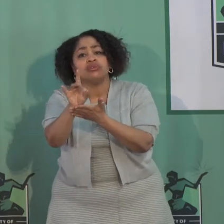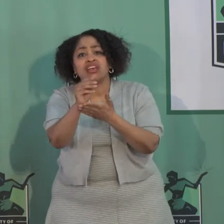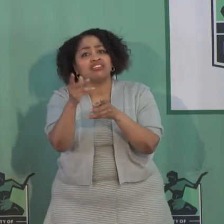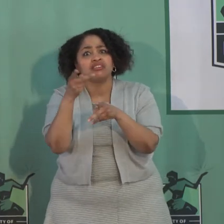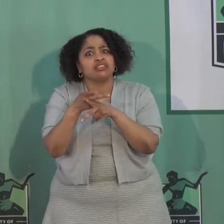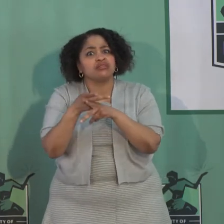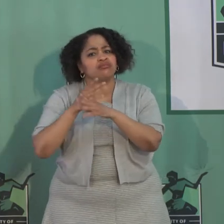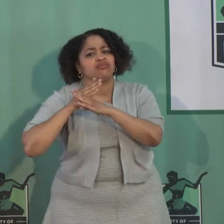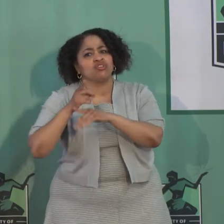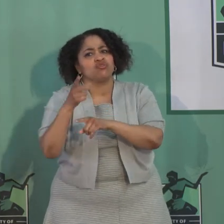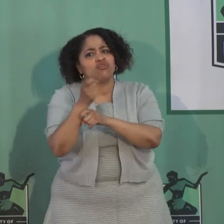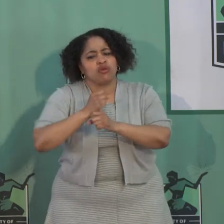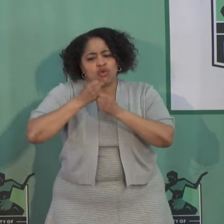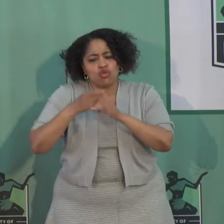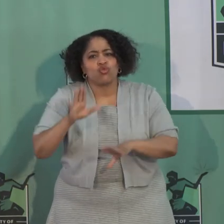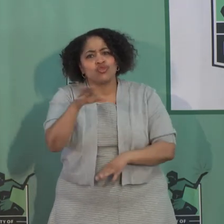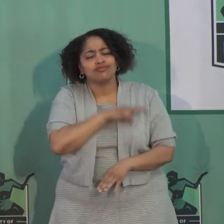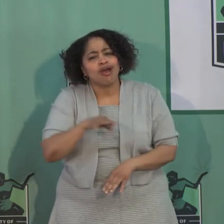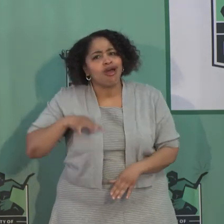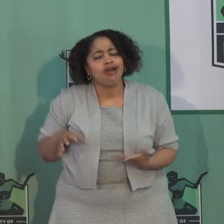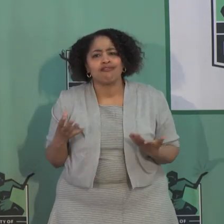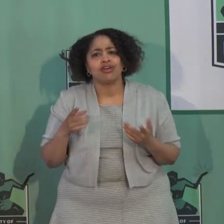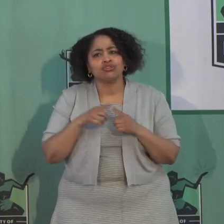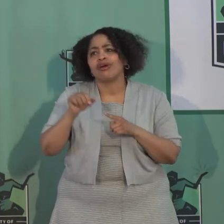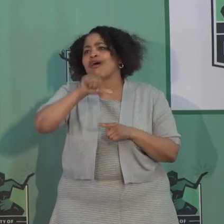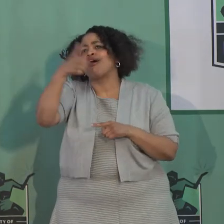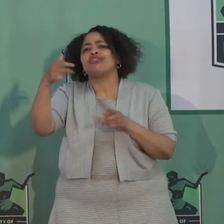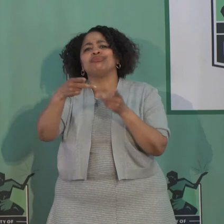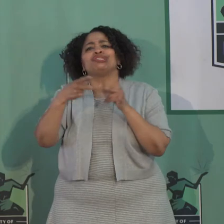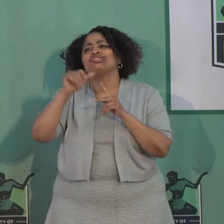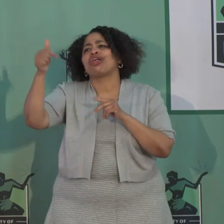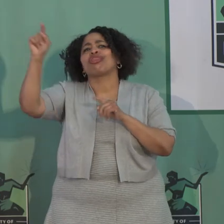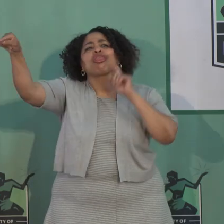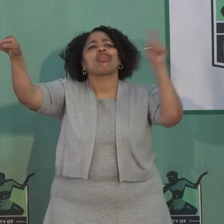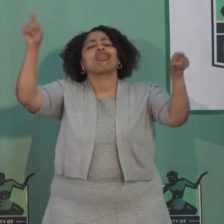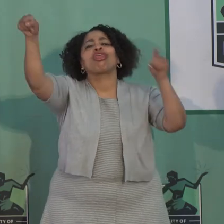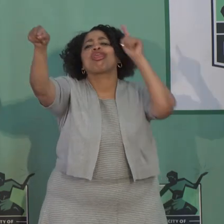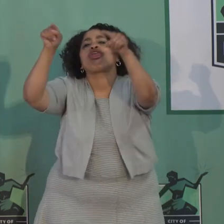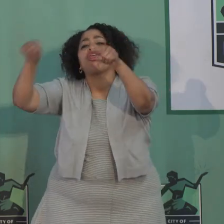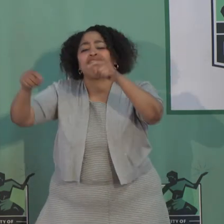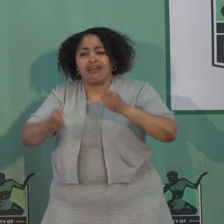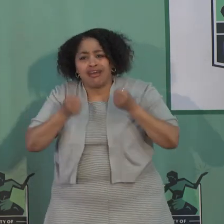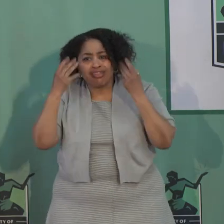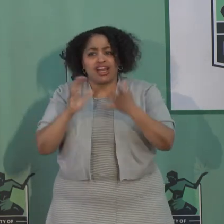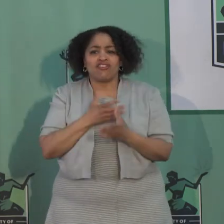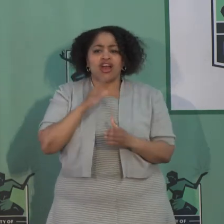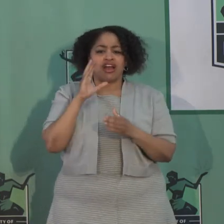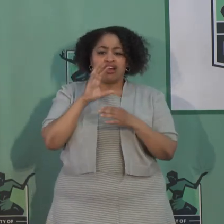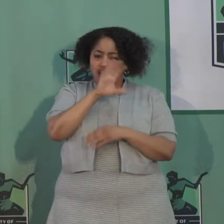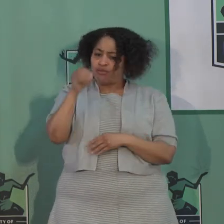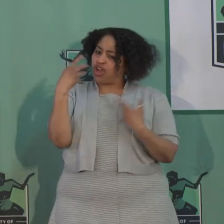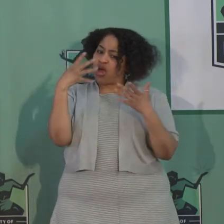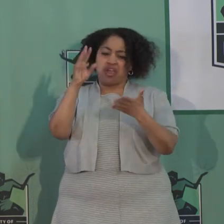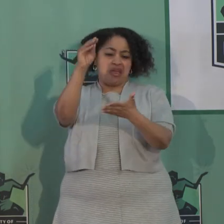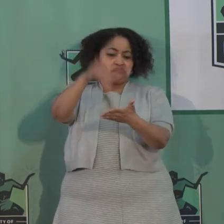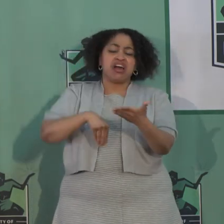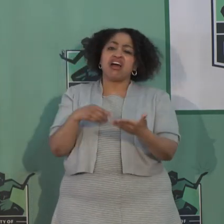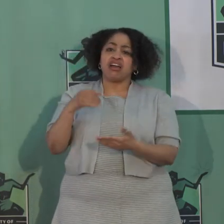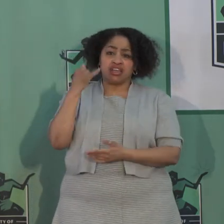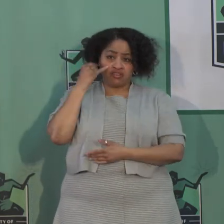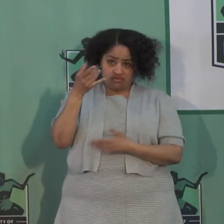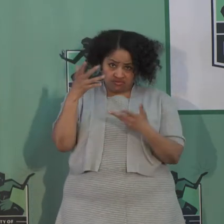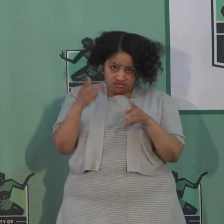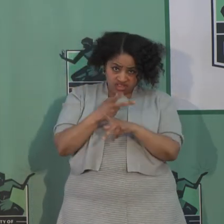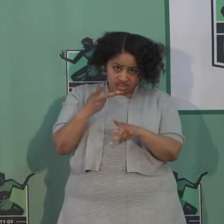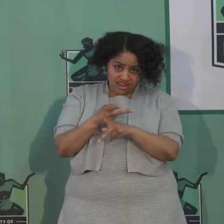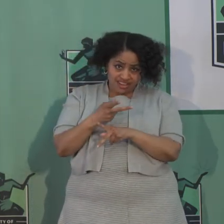losing your employees to other positions. A lot of our companies have already applied. And if you've figured this